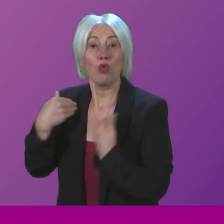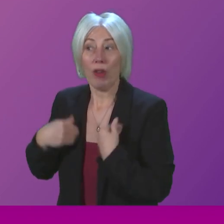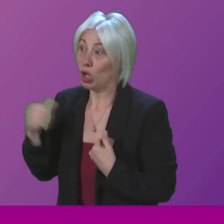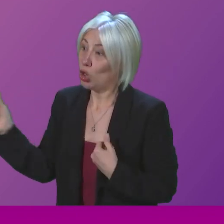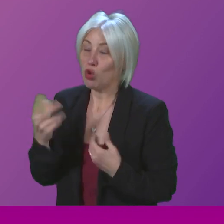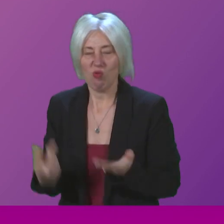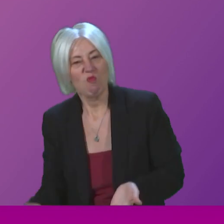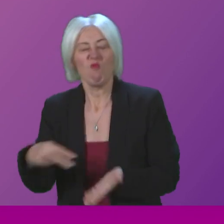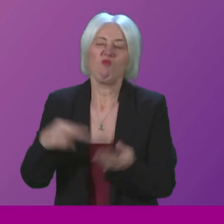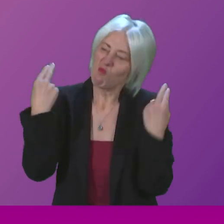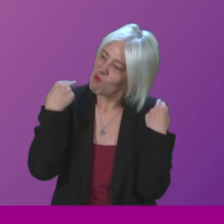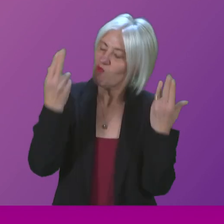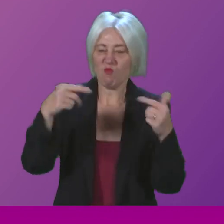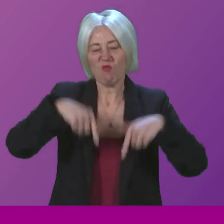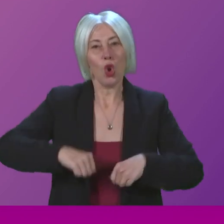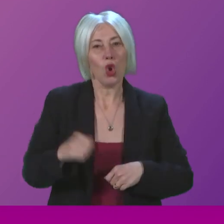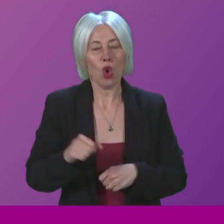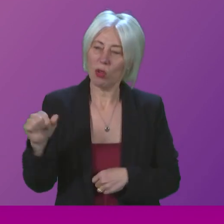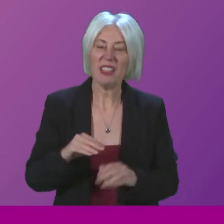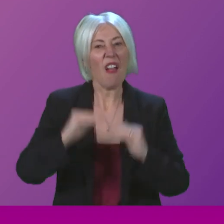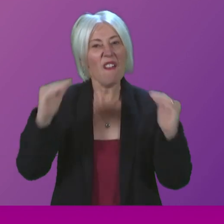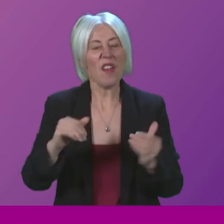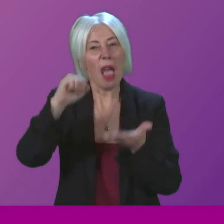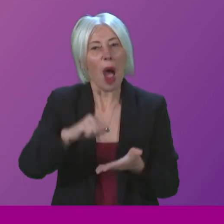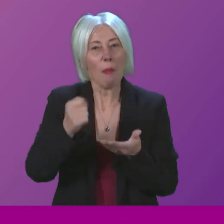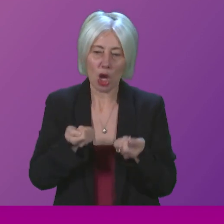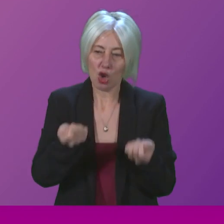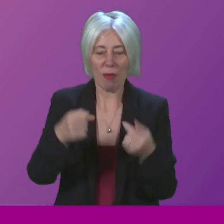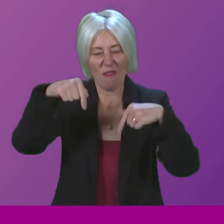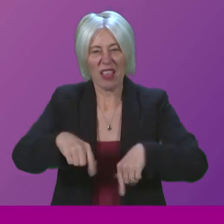for Scotland and demanding fair budget treatment for this Parliament.